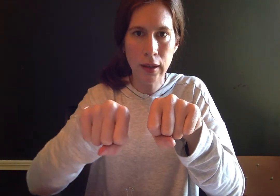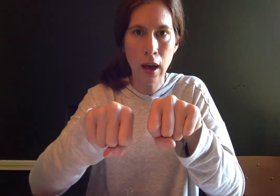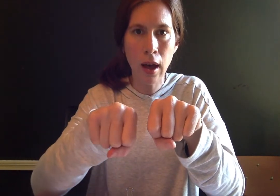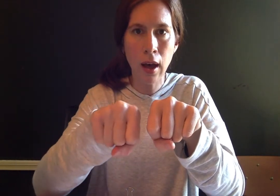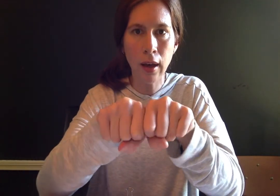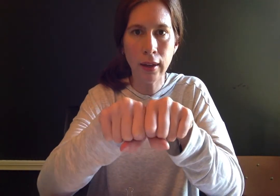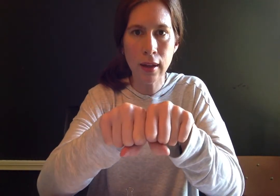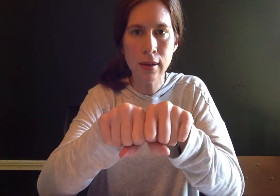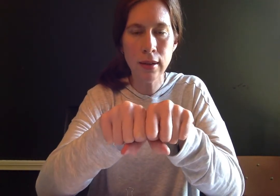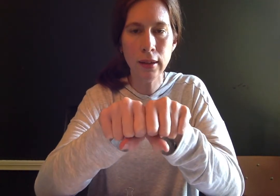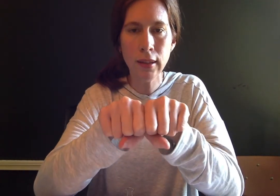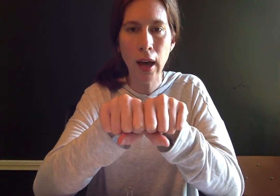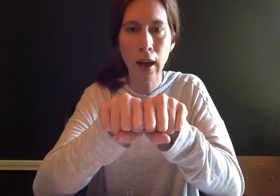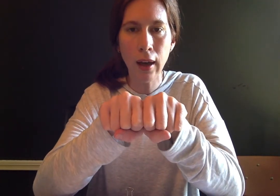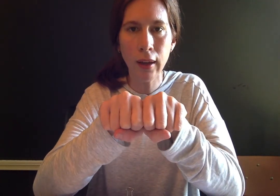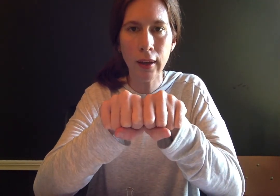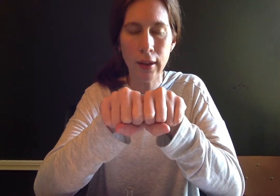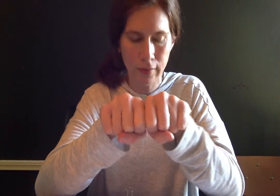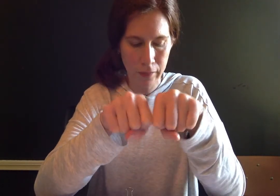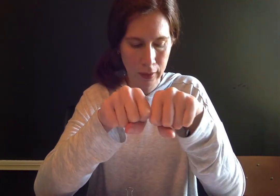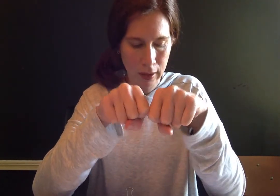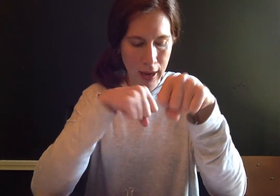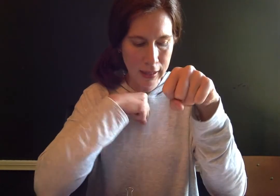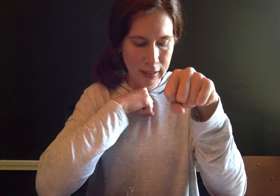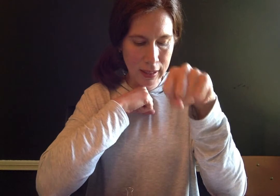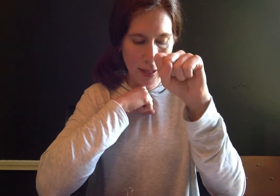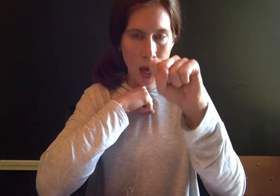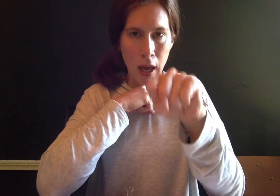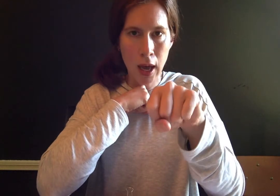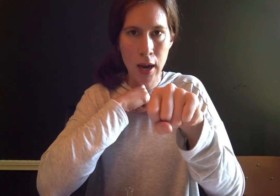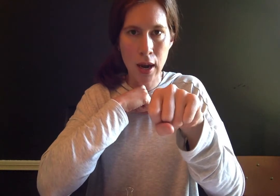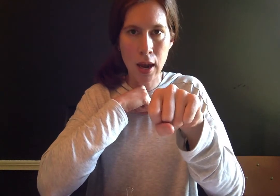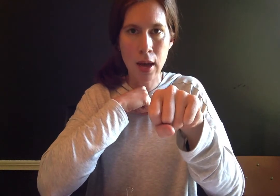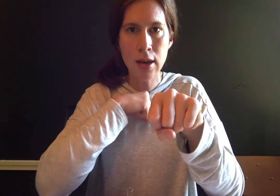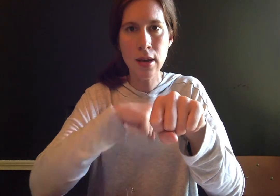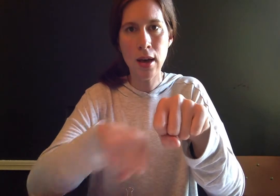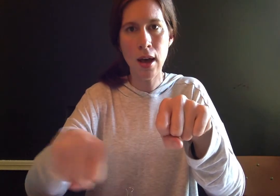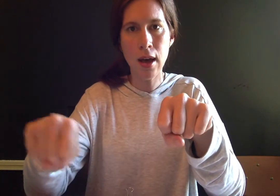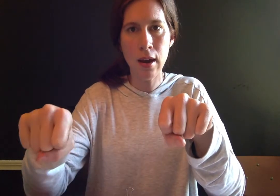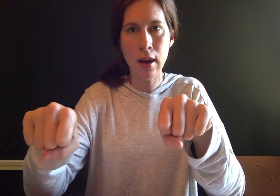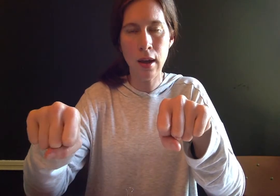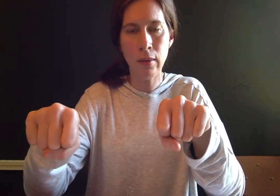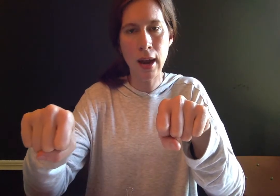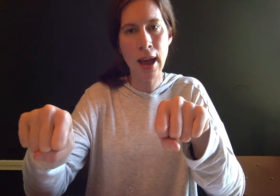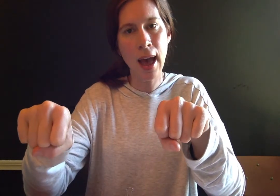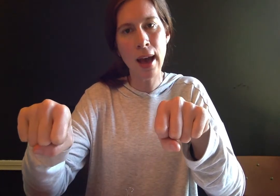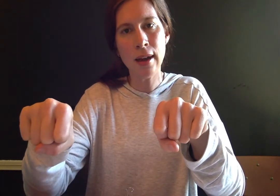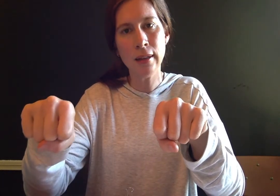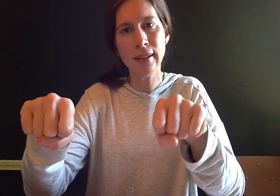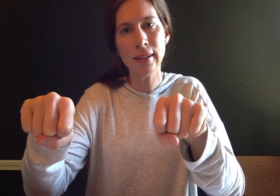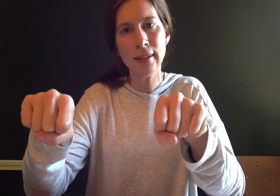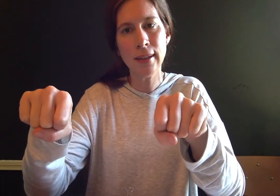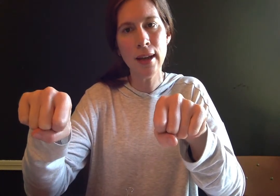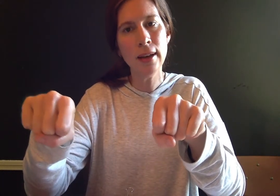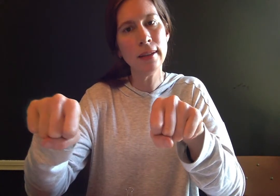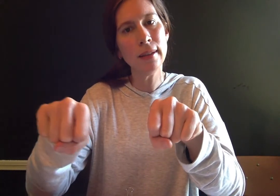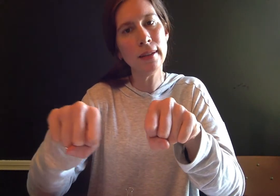Tug. Tug. Next is un. Un. And we're gonna add S. S.